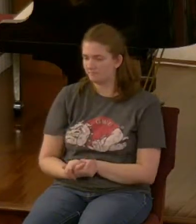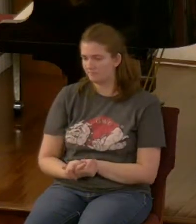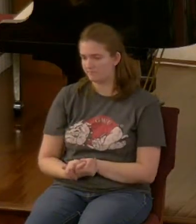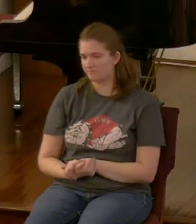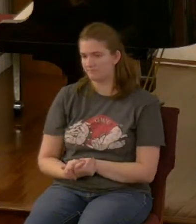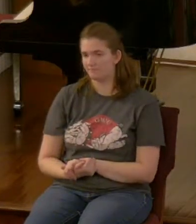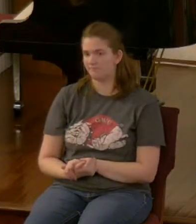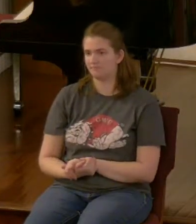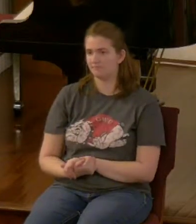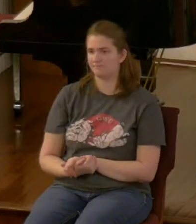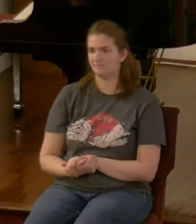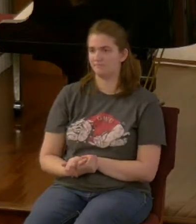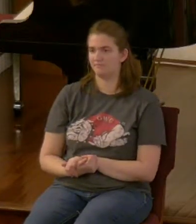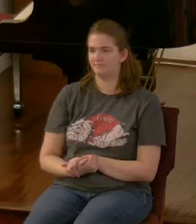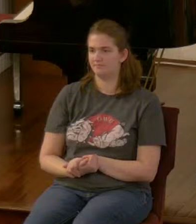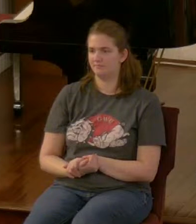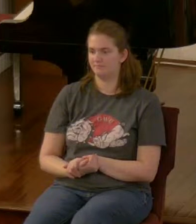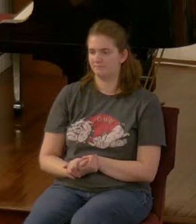and